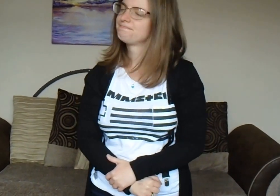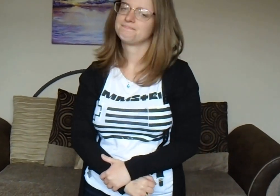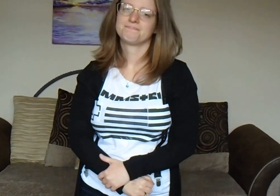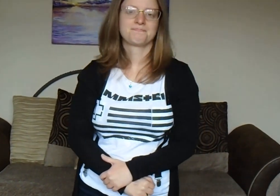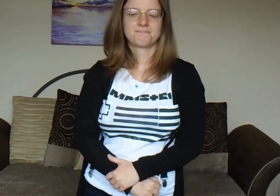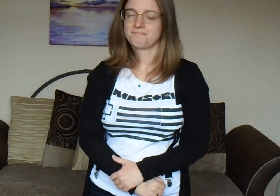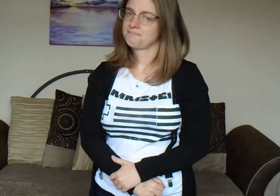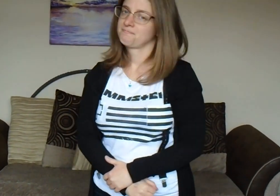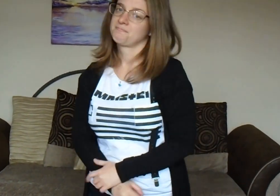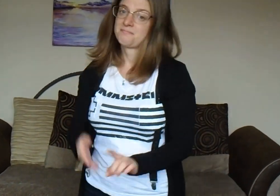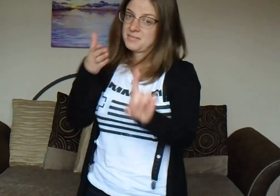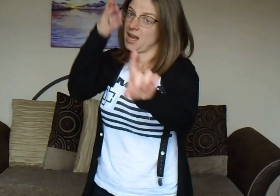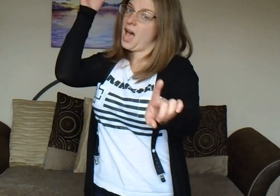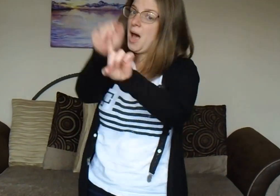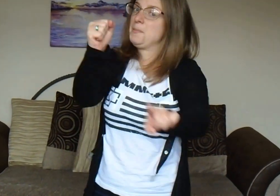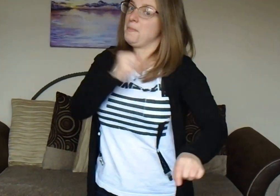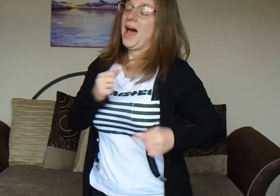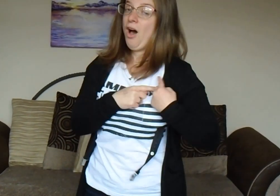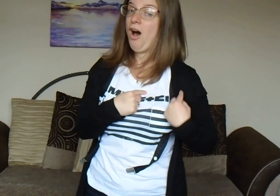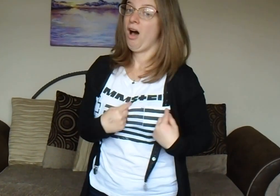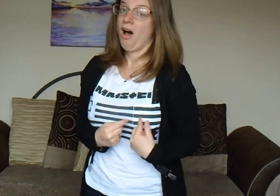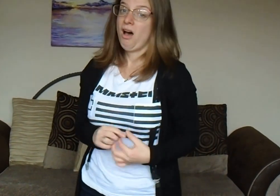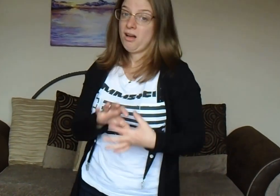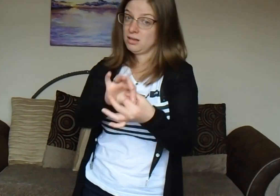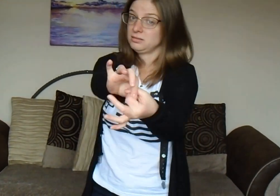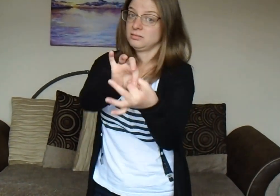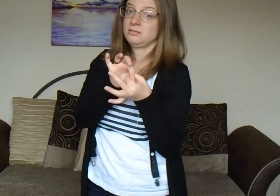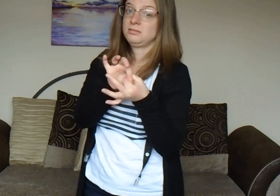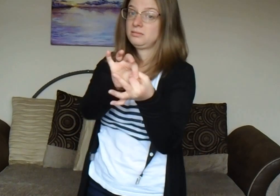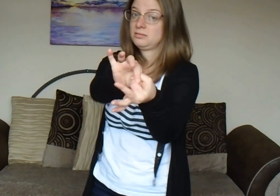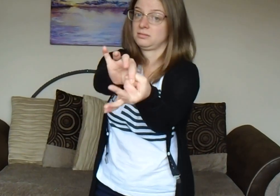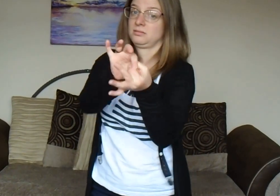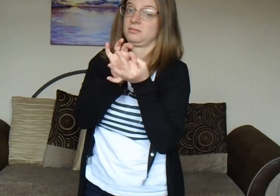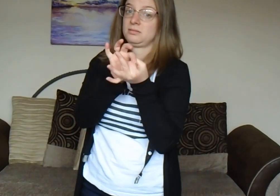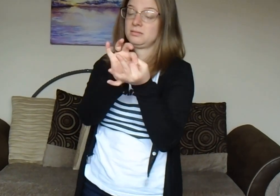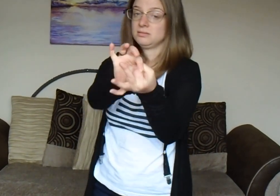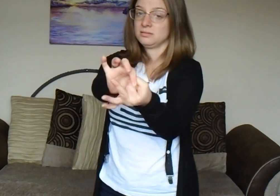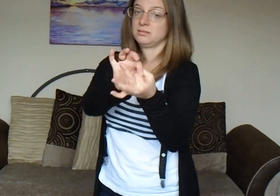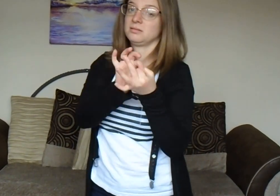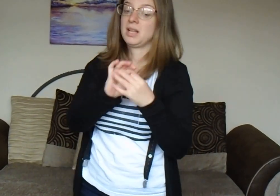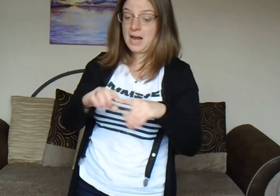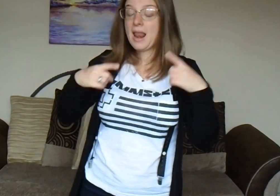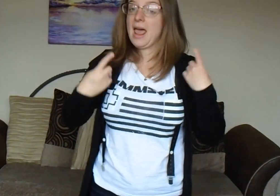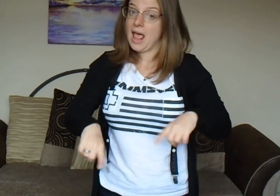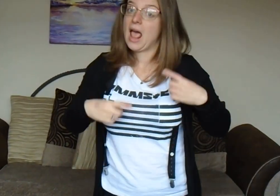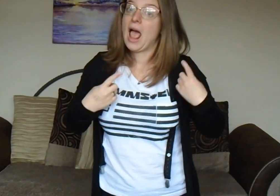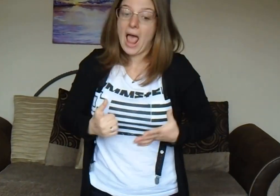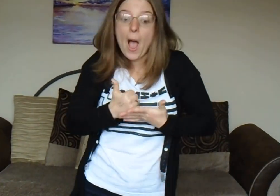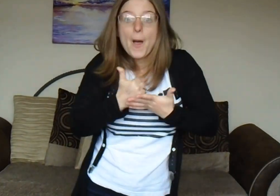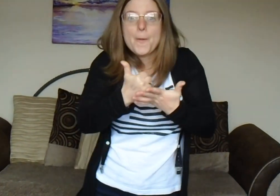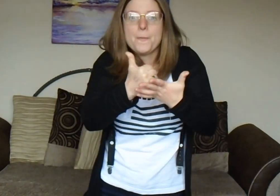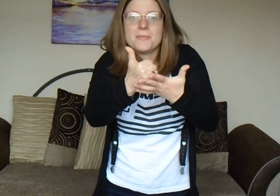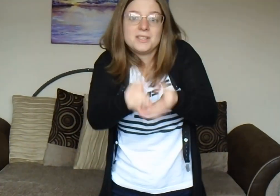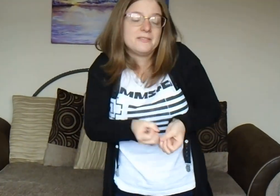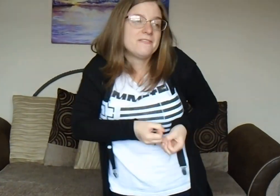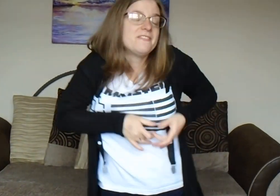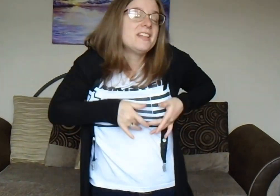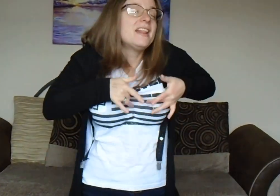You'll do so Let me have it feel